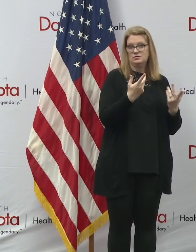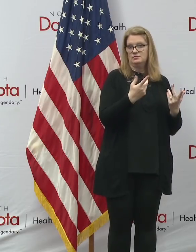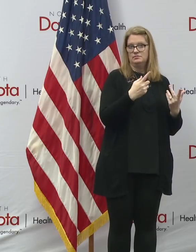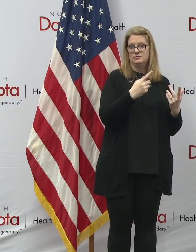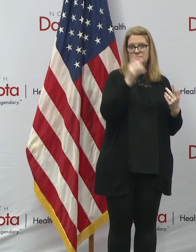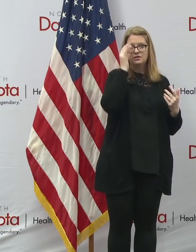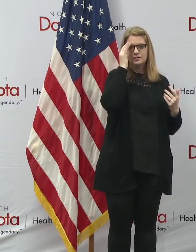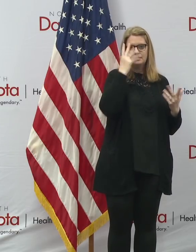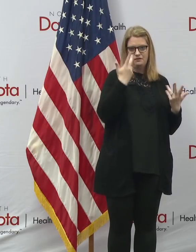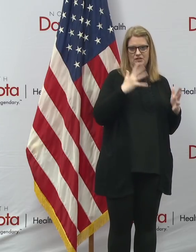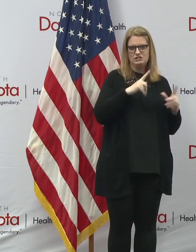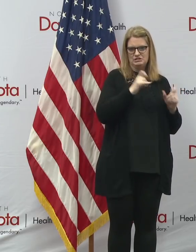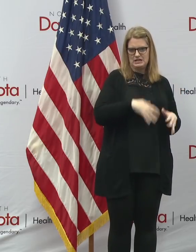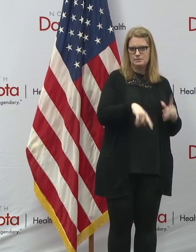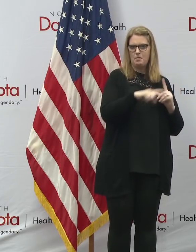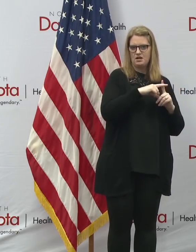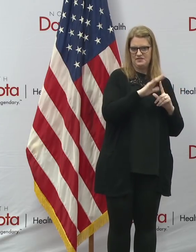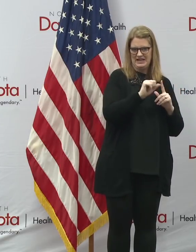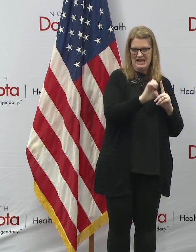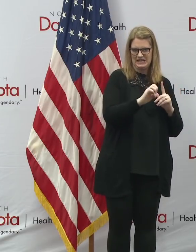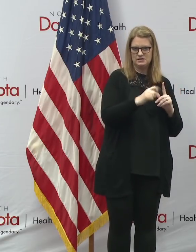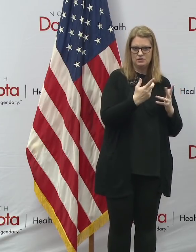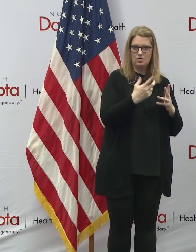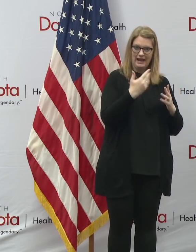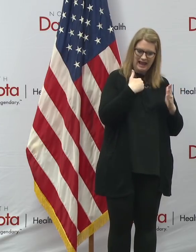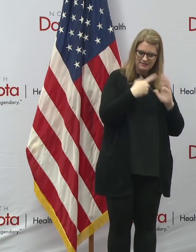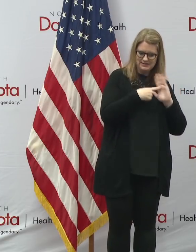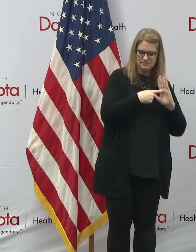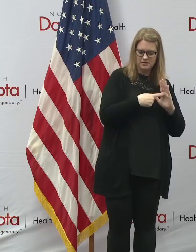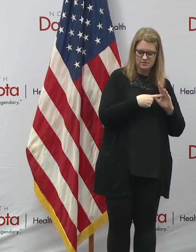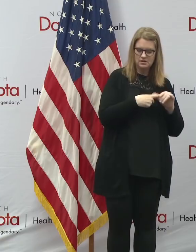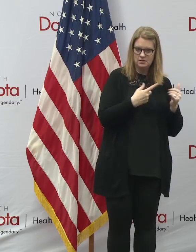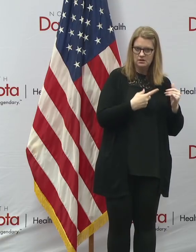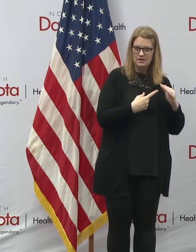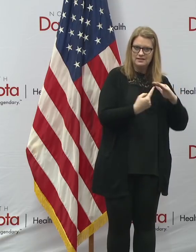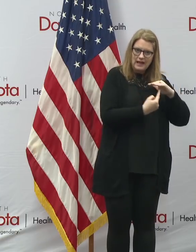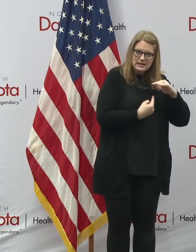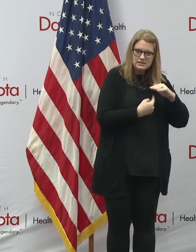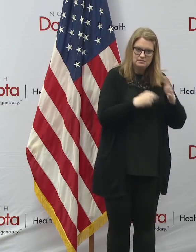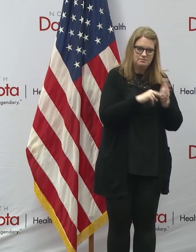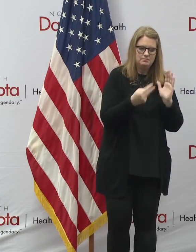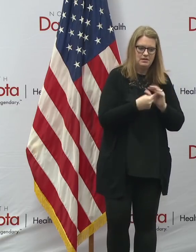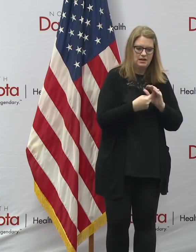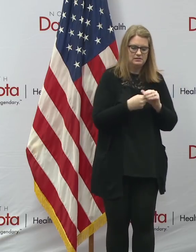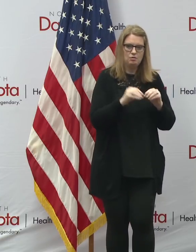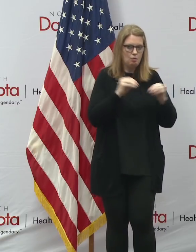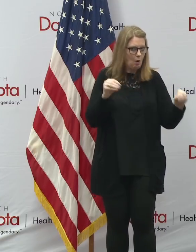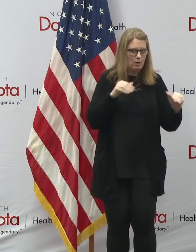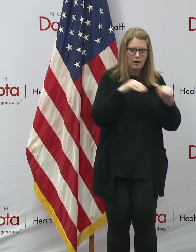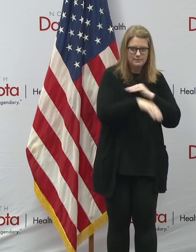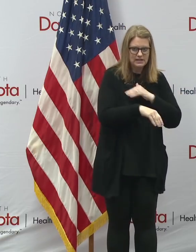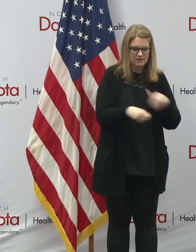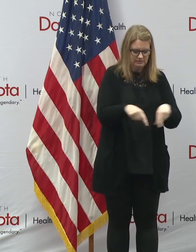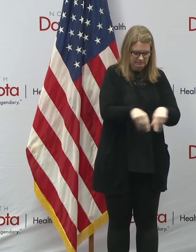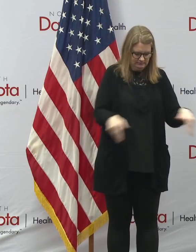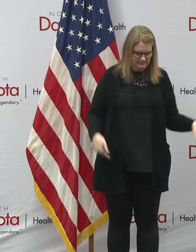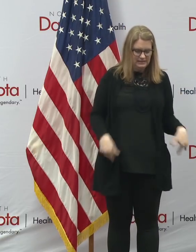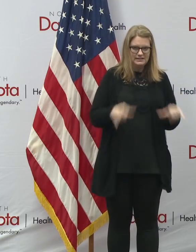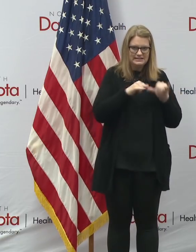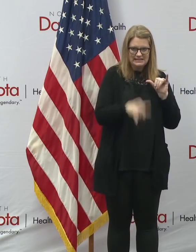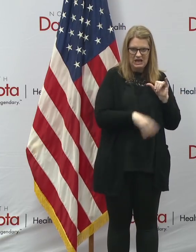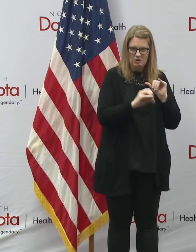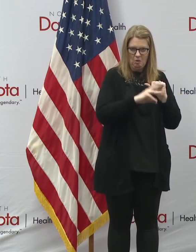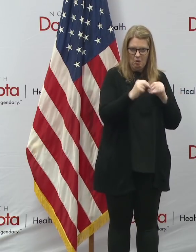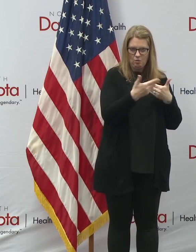positive or symptomatic. So thank you both. If you're either in isolation or quarantining, we say thank you